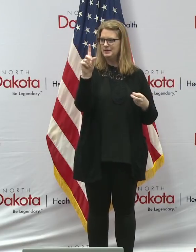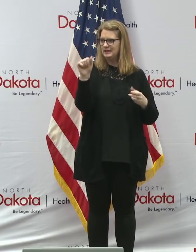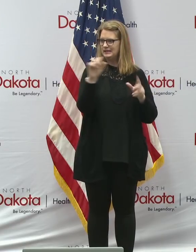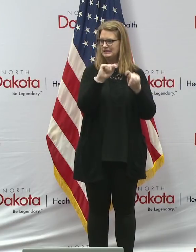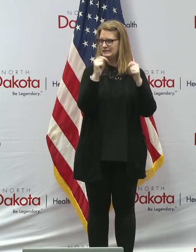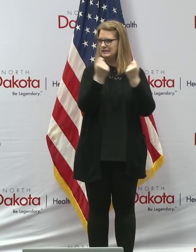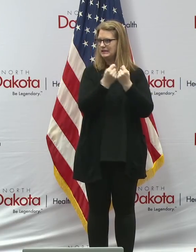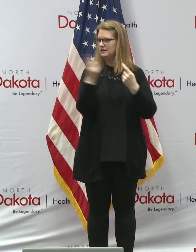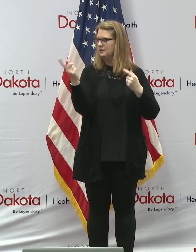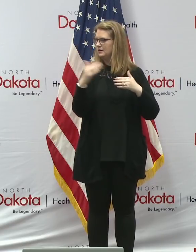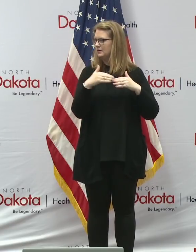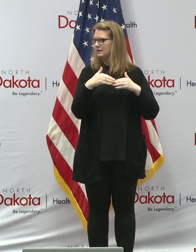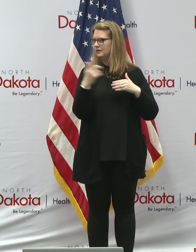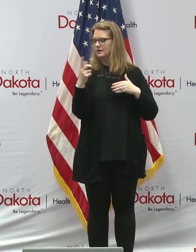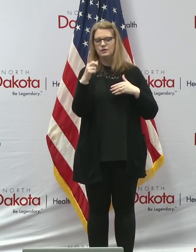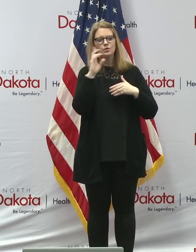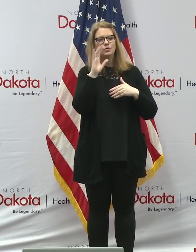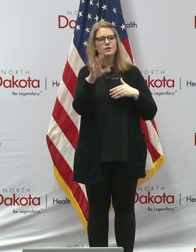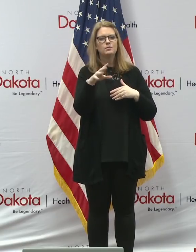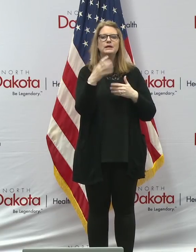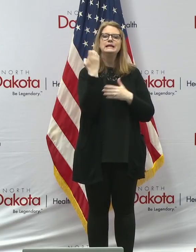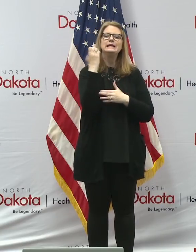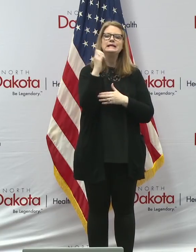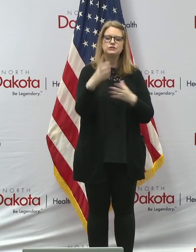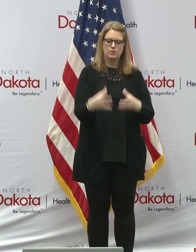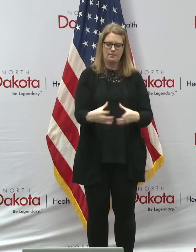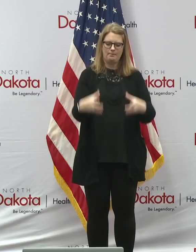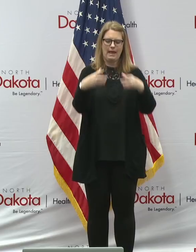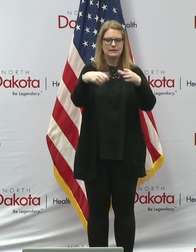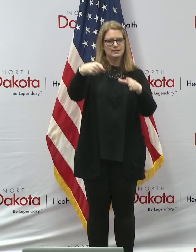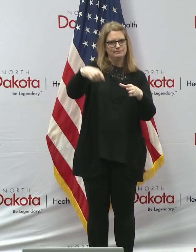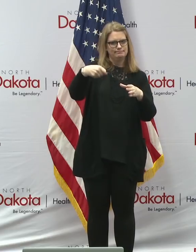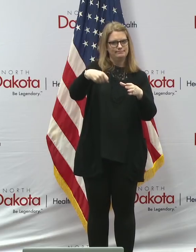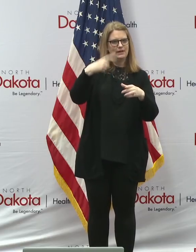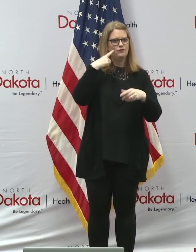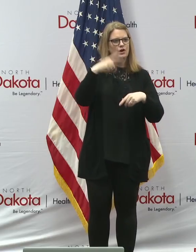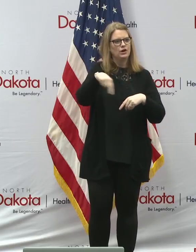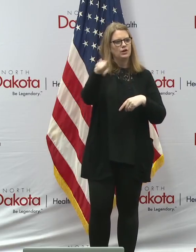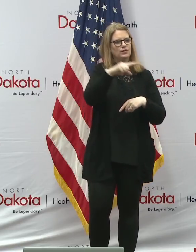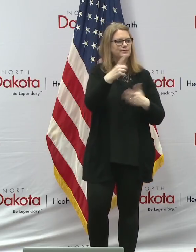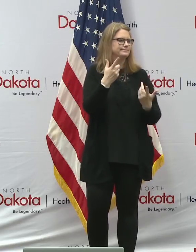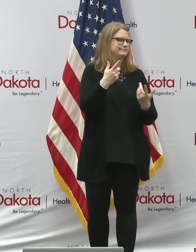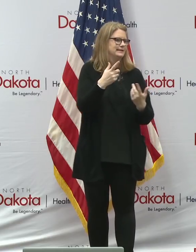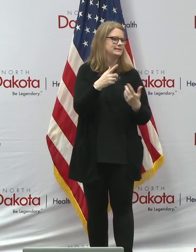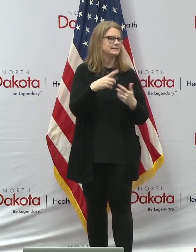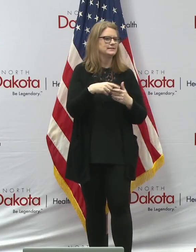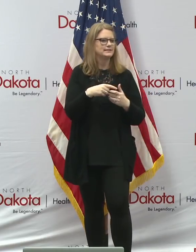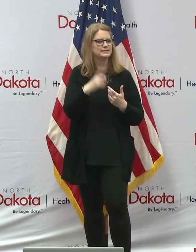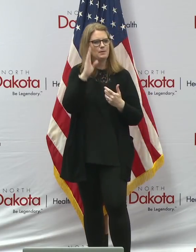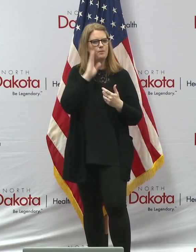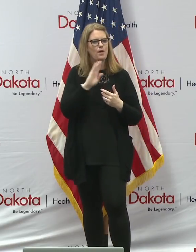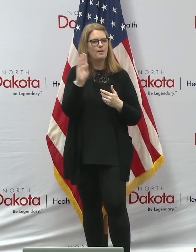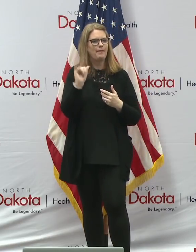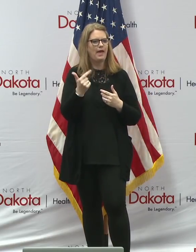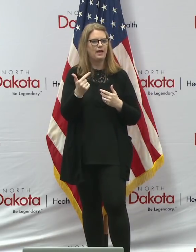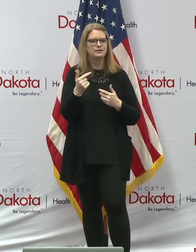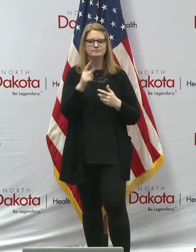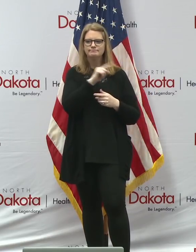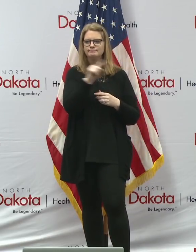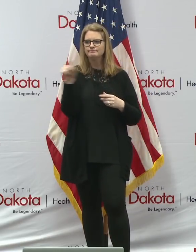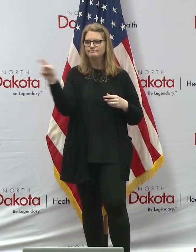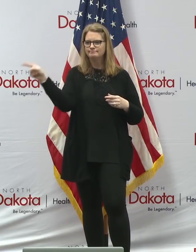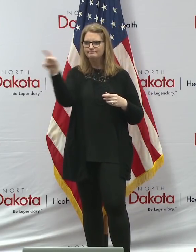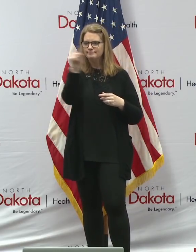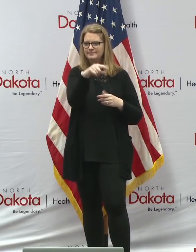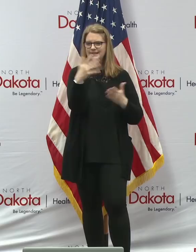desk more than six feet apart, you'll find an Easter basket for you. And I guess it's really not a basket. It's an Easter brown bag. But thank